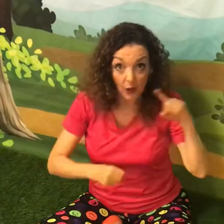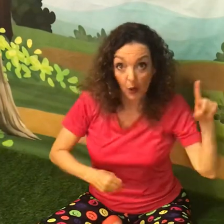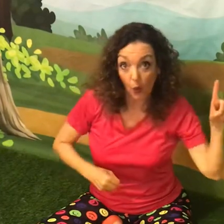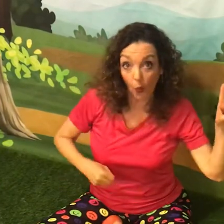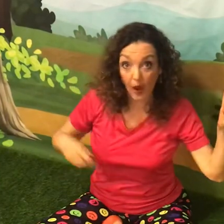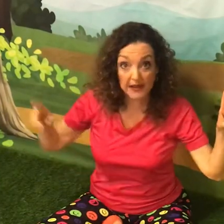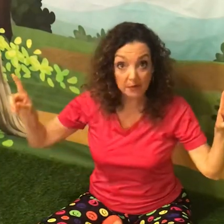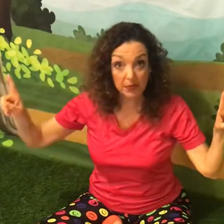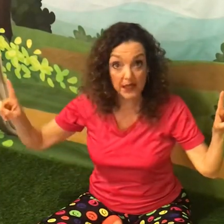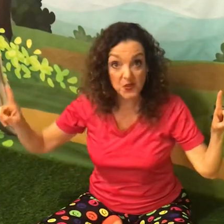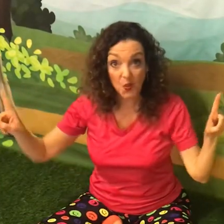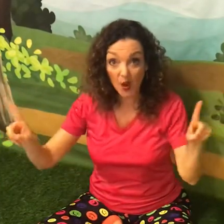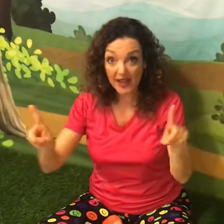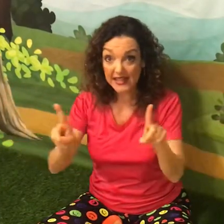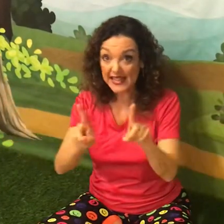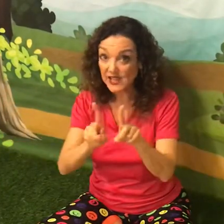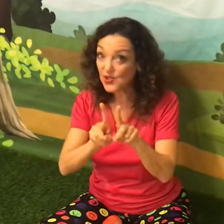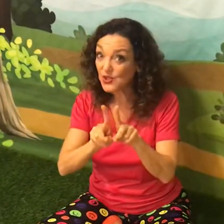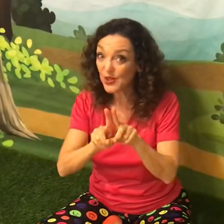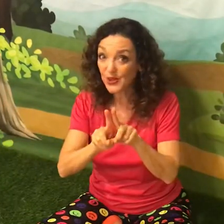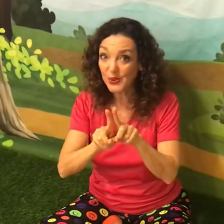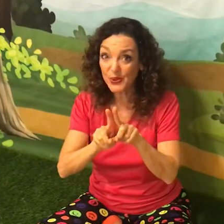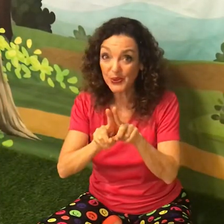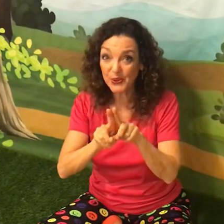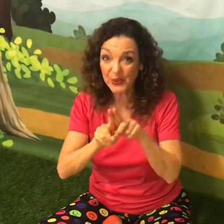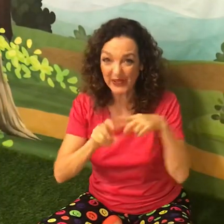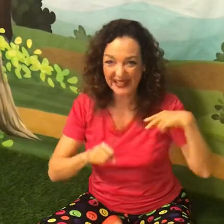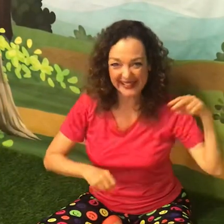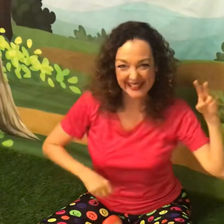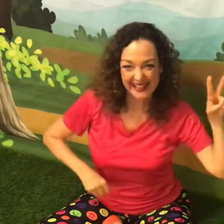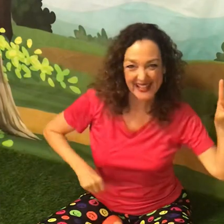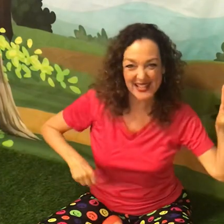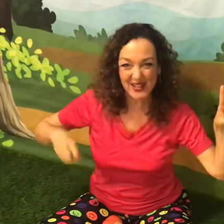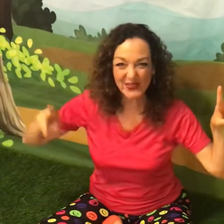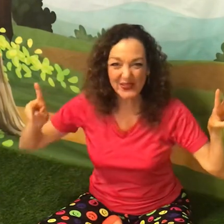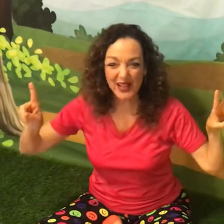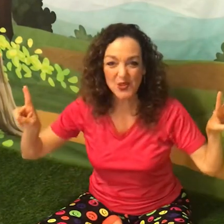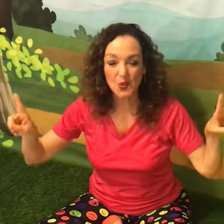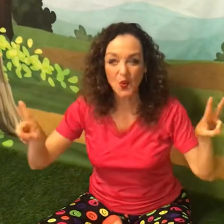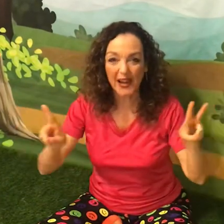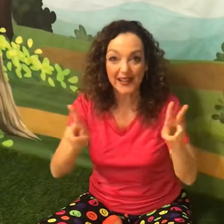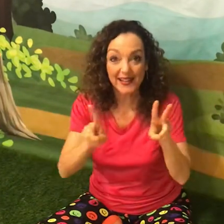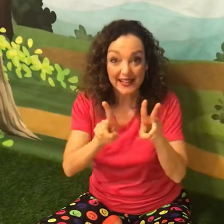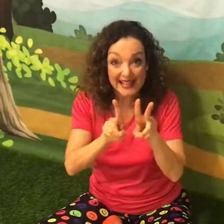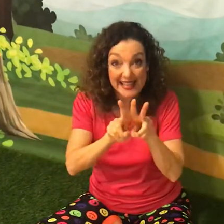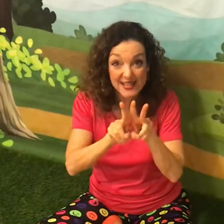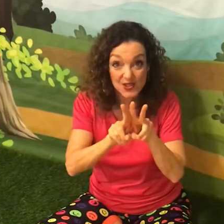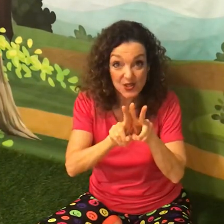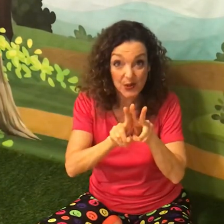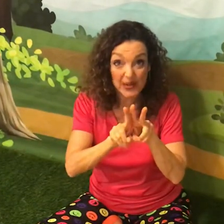One plus one is two. Two plus one is three.